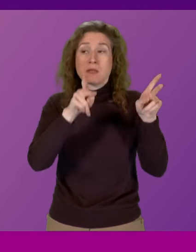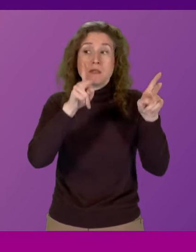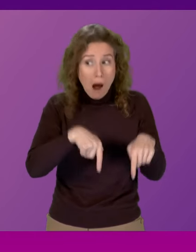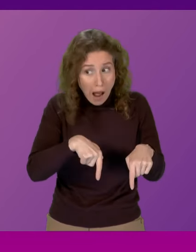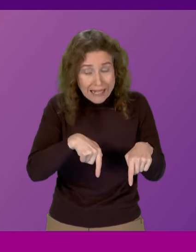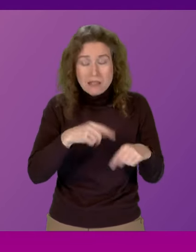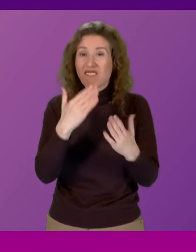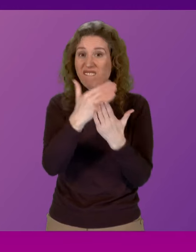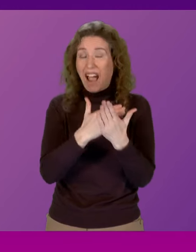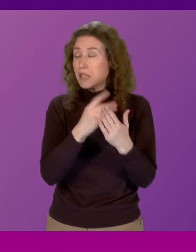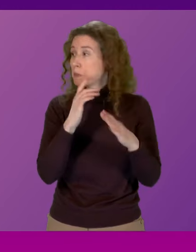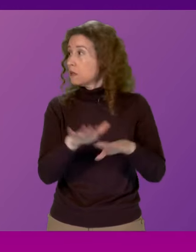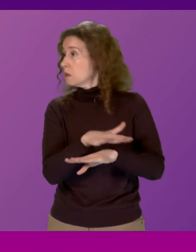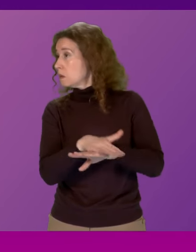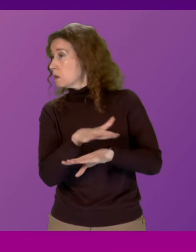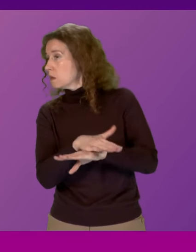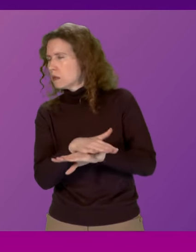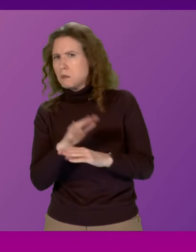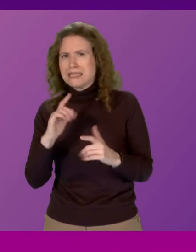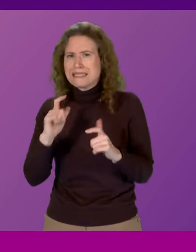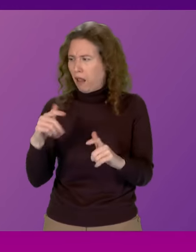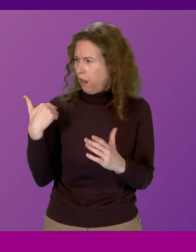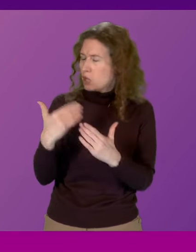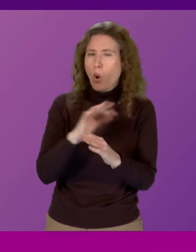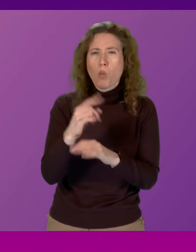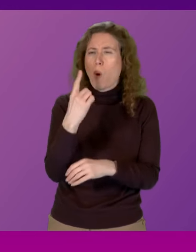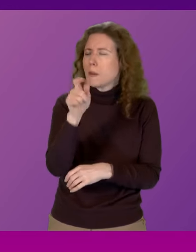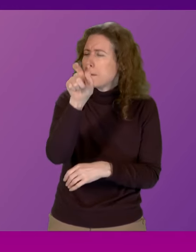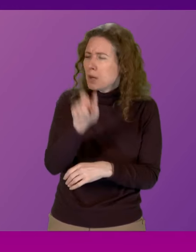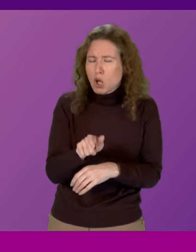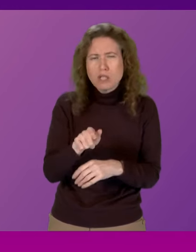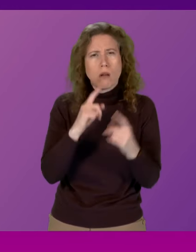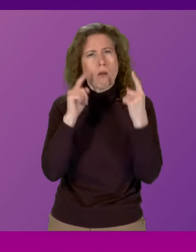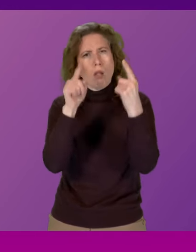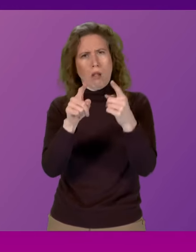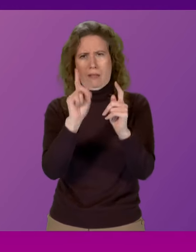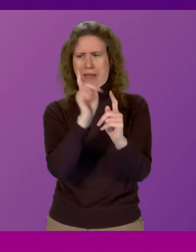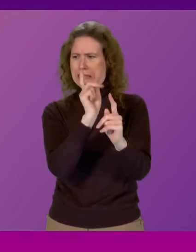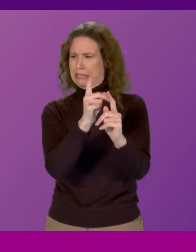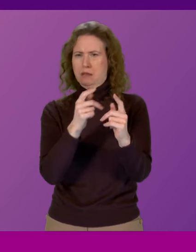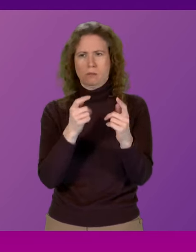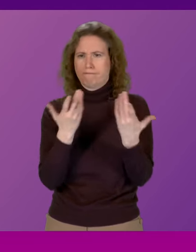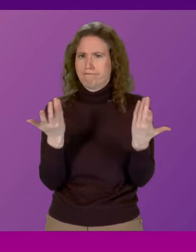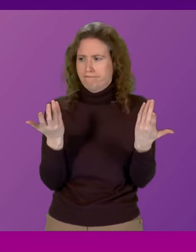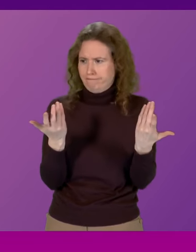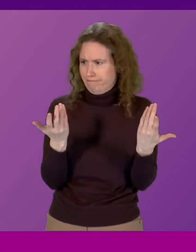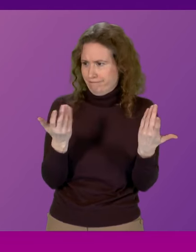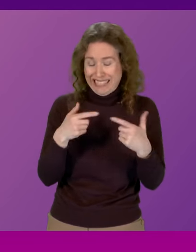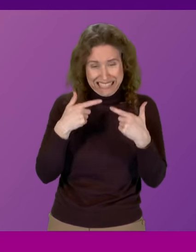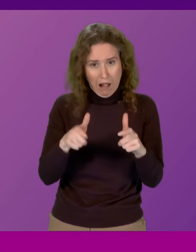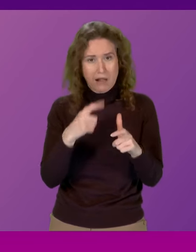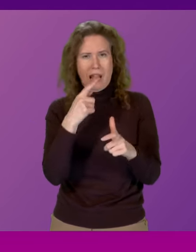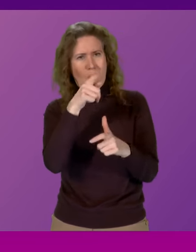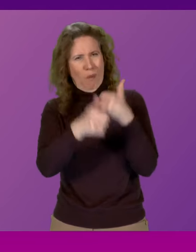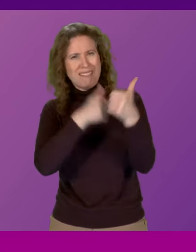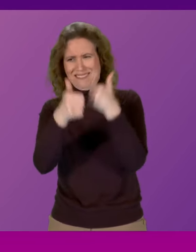a cover-up continuing, and to this day, no one, not a single person, held to account. Instead, incompetence is rewarded.